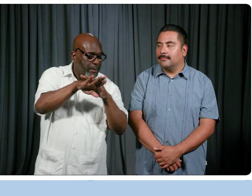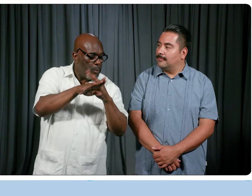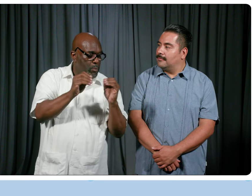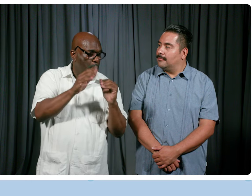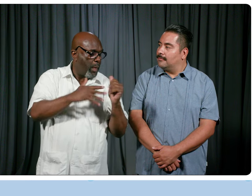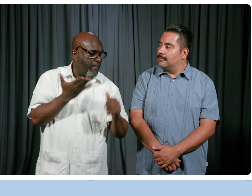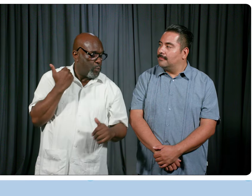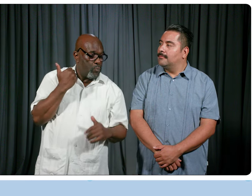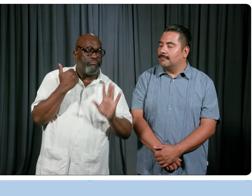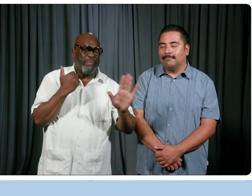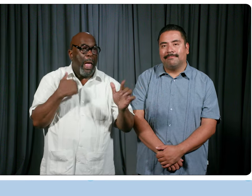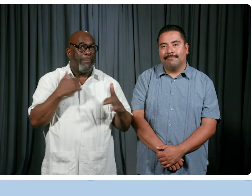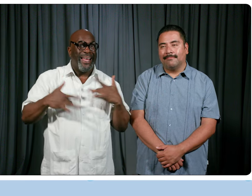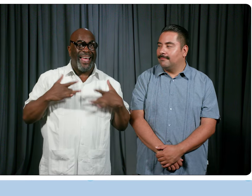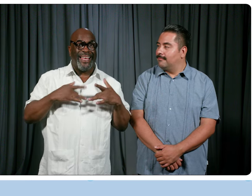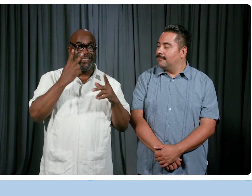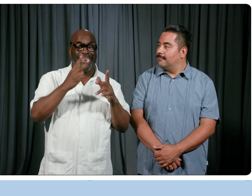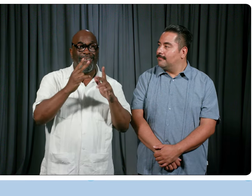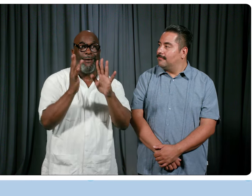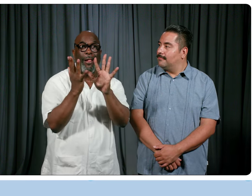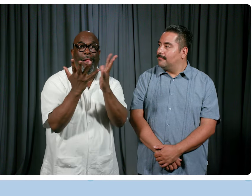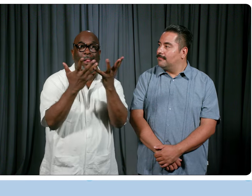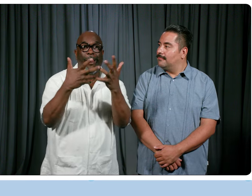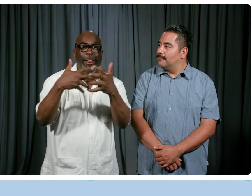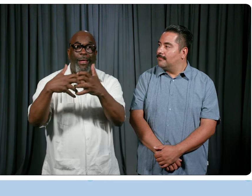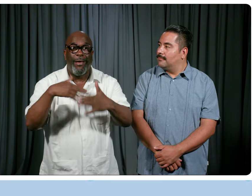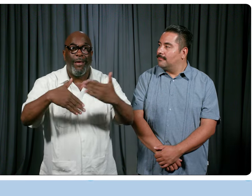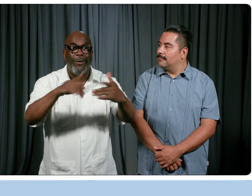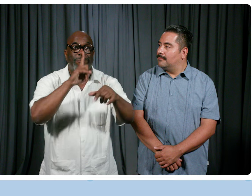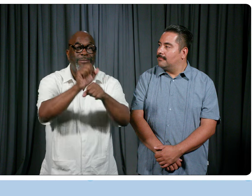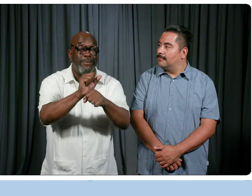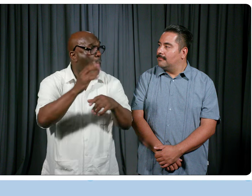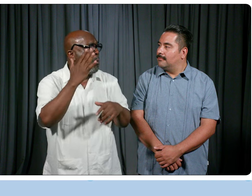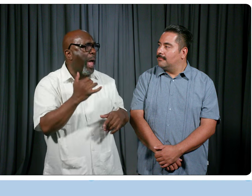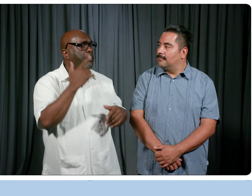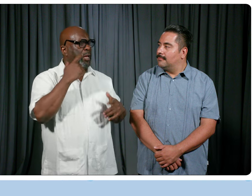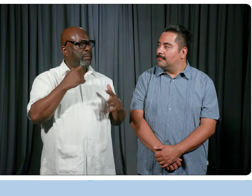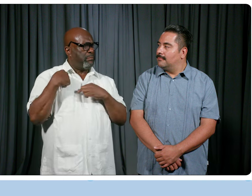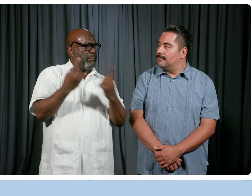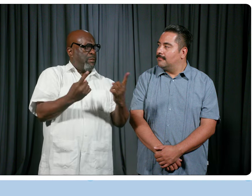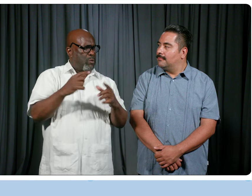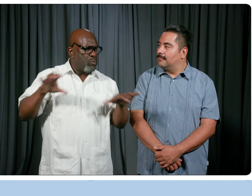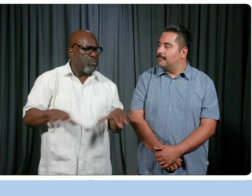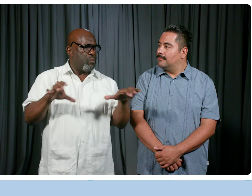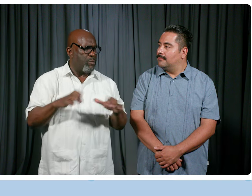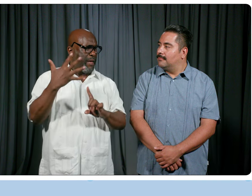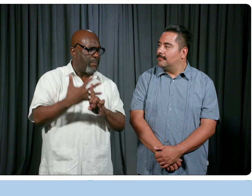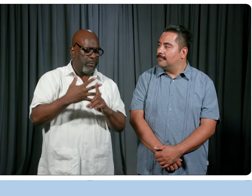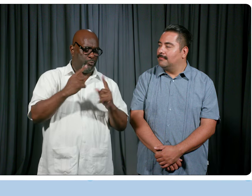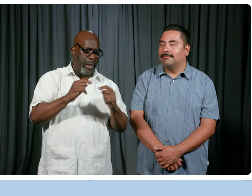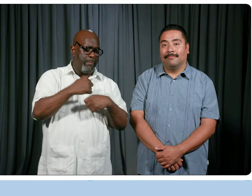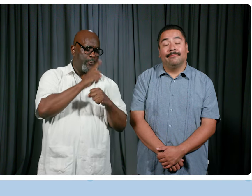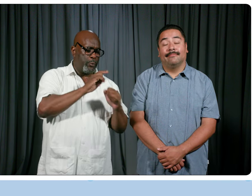it's been in the past. I'm just excited to see all of those pieces, you know, come together because it's been five months of work so far to get all of